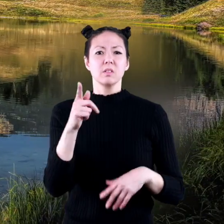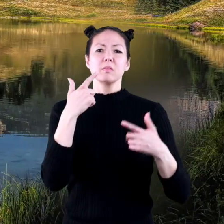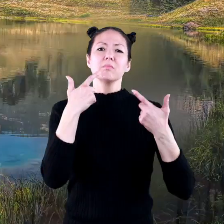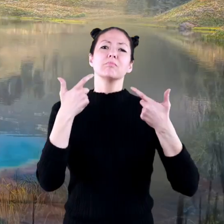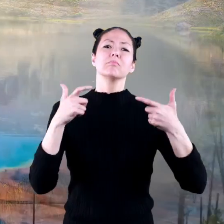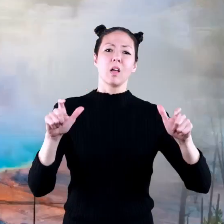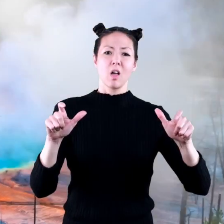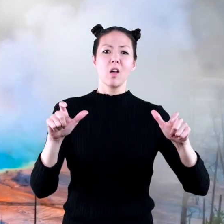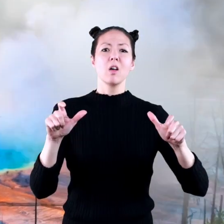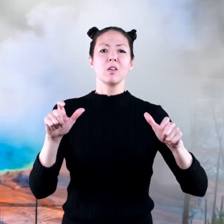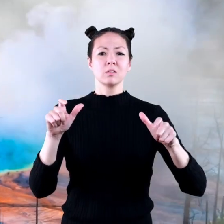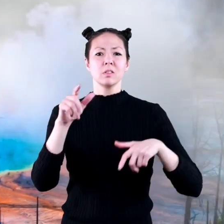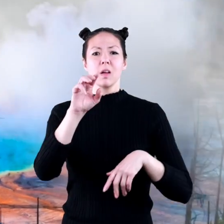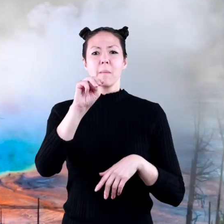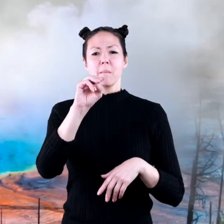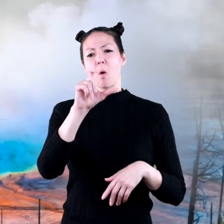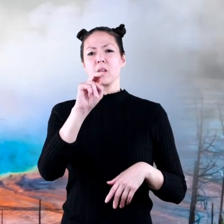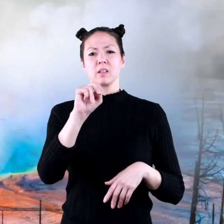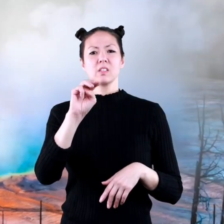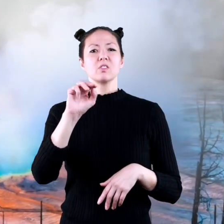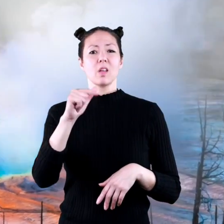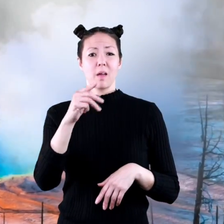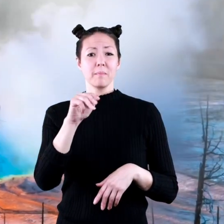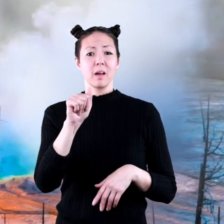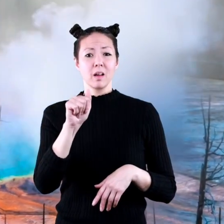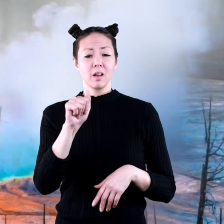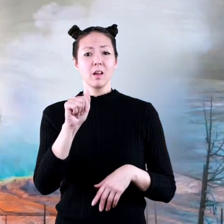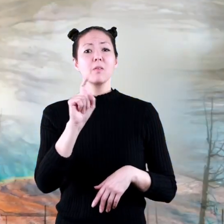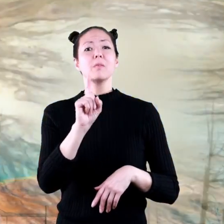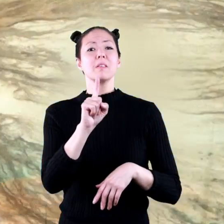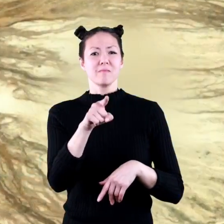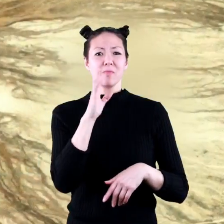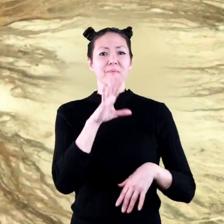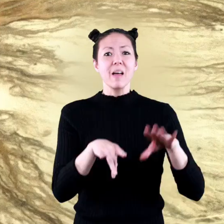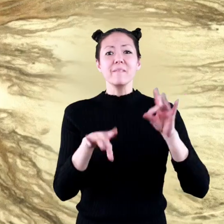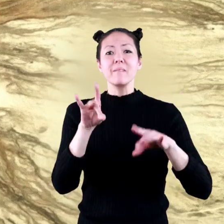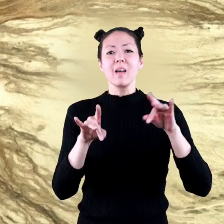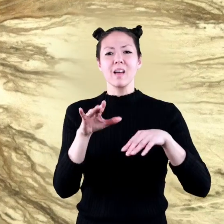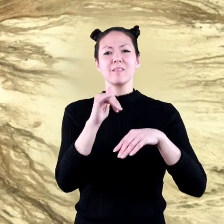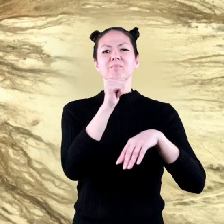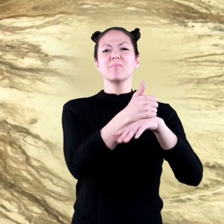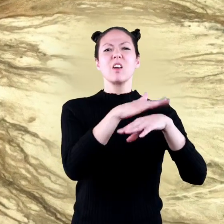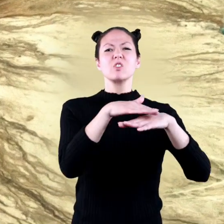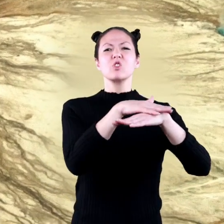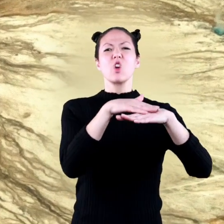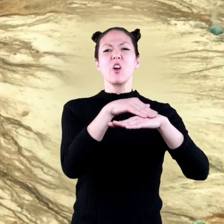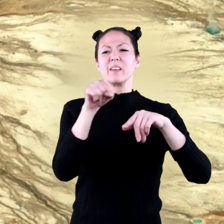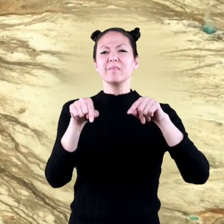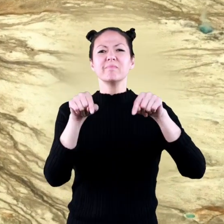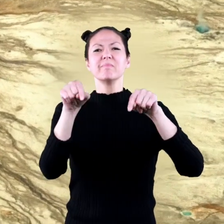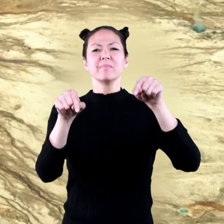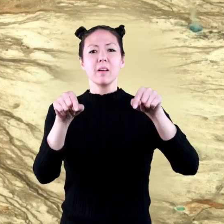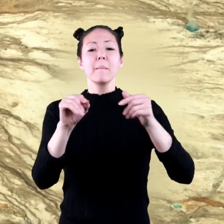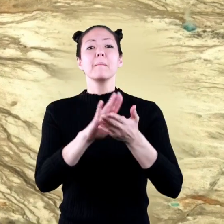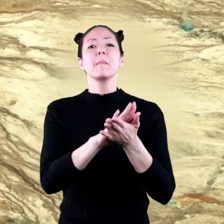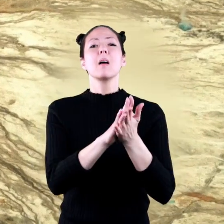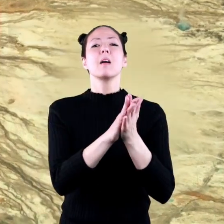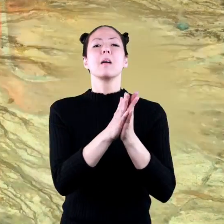lies enormous chambers of molten magma, which one day may find its way to the surface and become